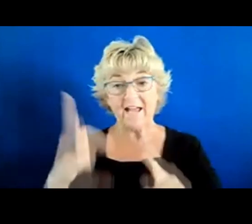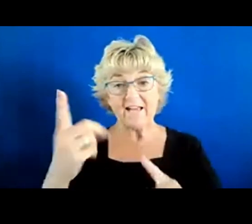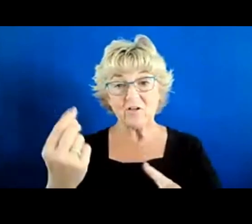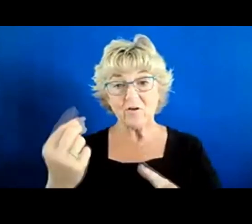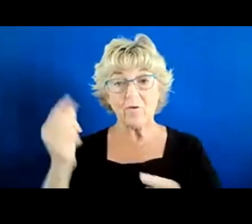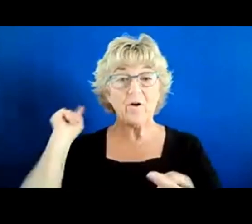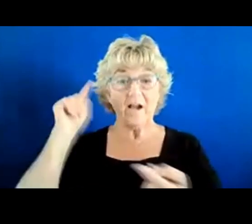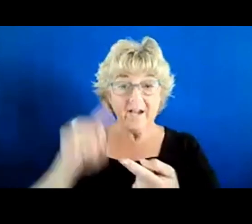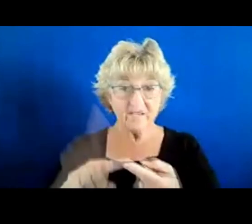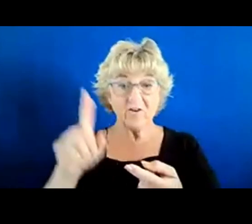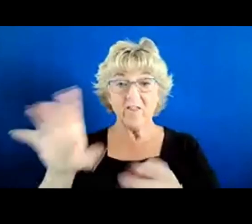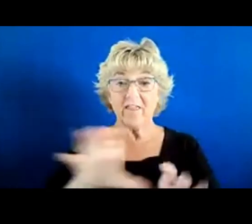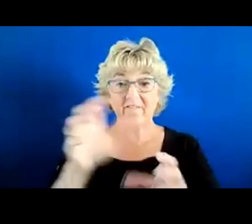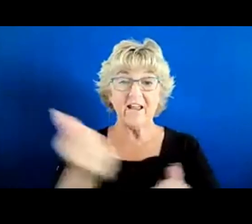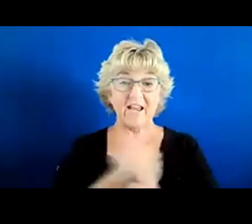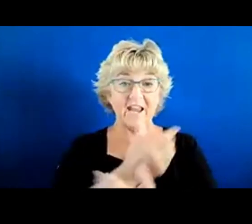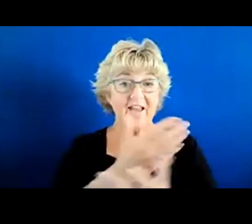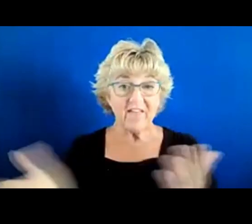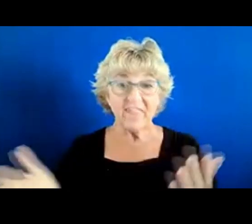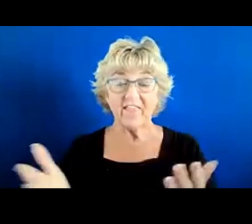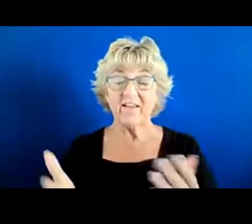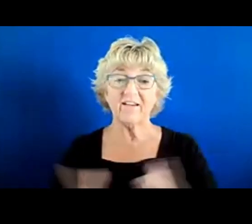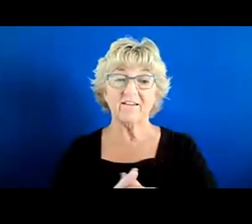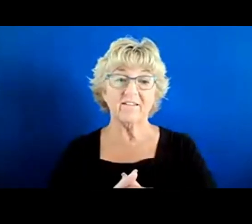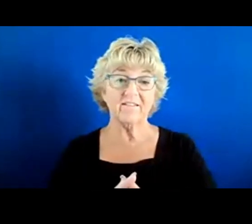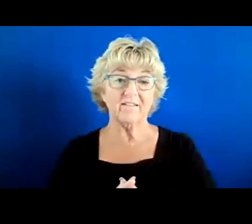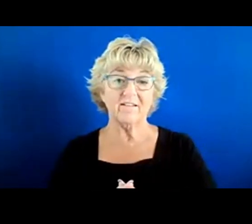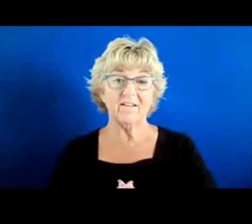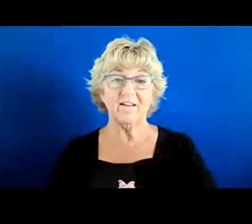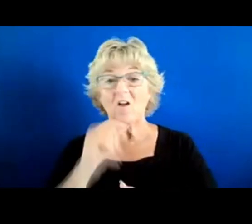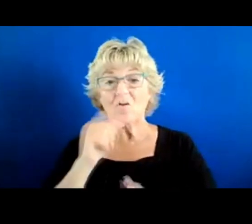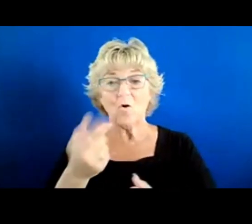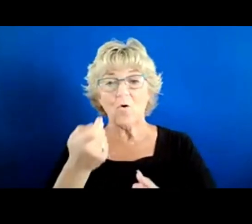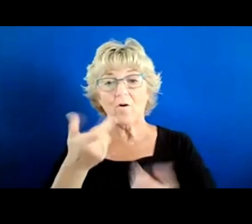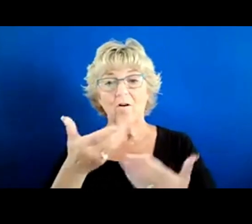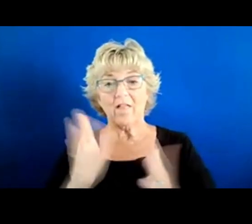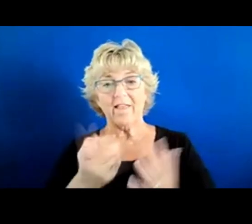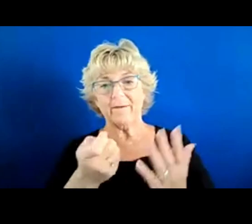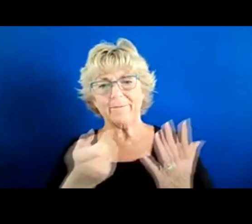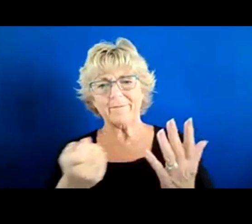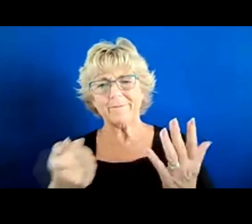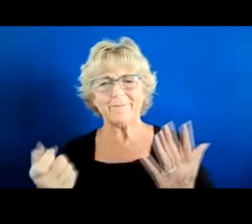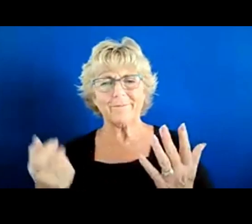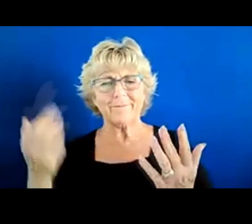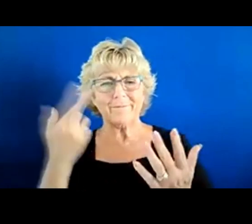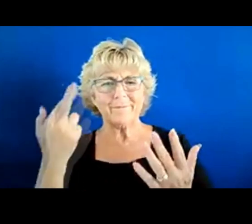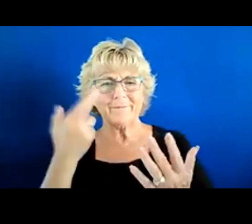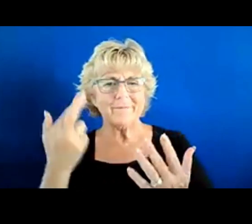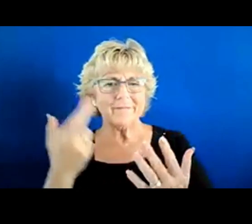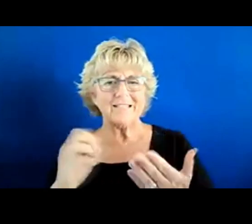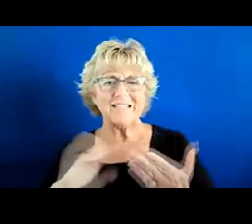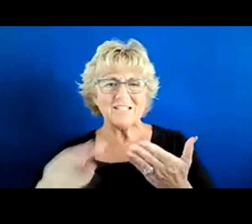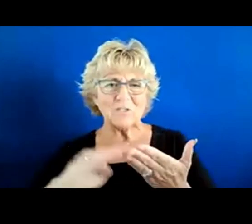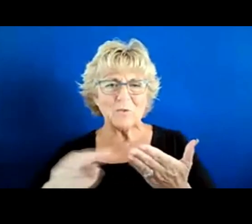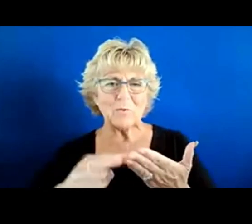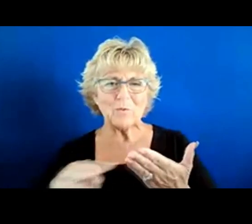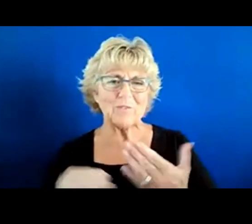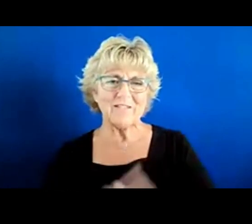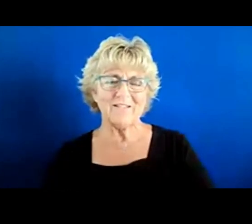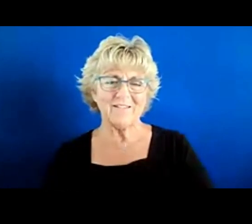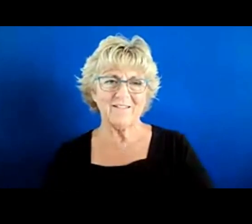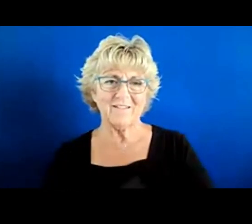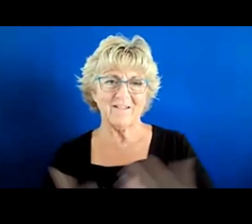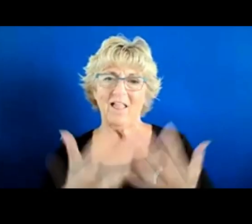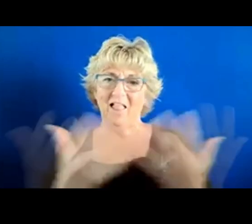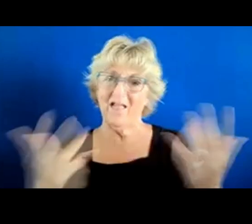until they've done everything they can, don't let those things be a cop-out or an excuse. Because, you know, there's a